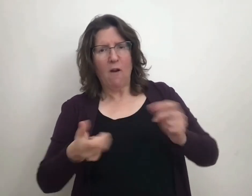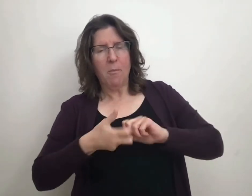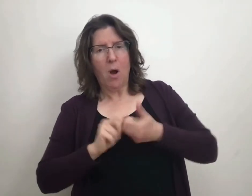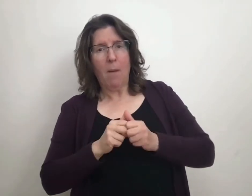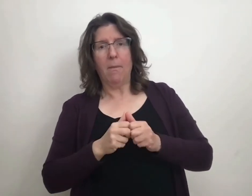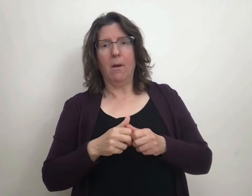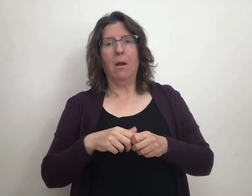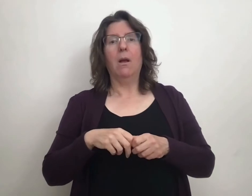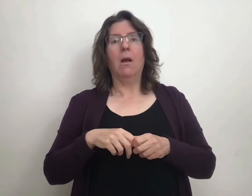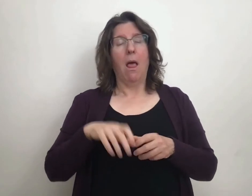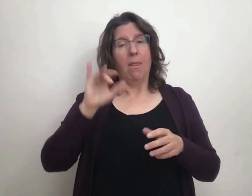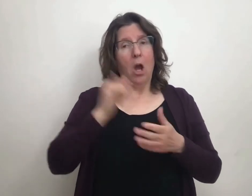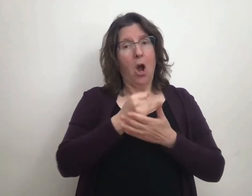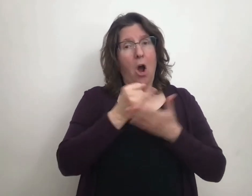to problem-solve in some instances.